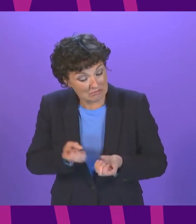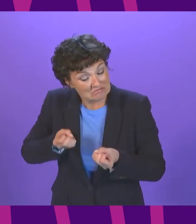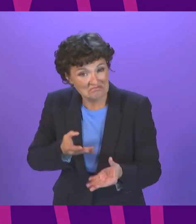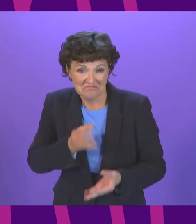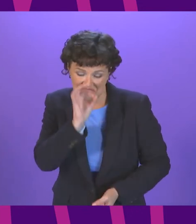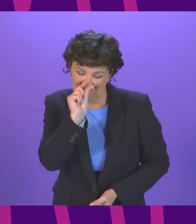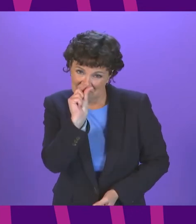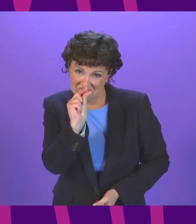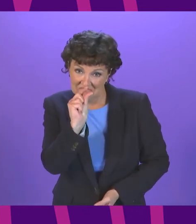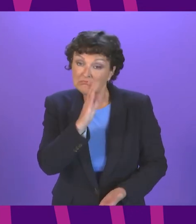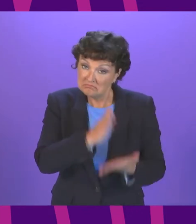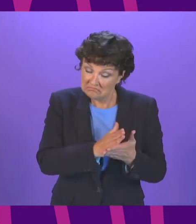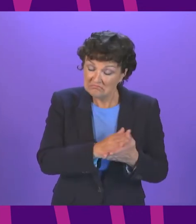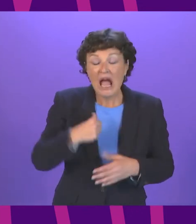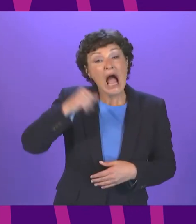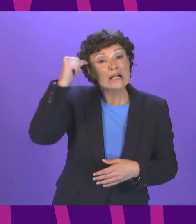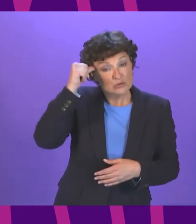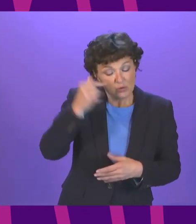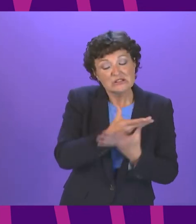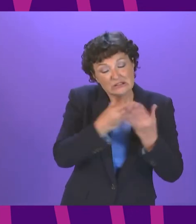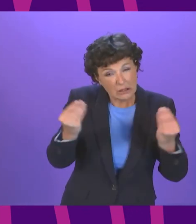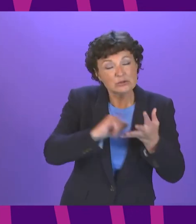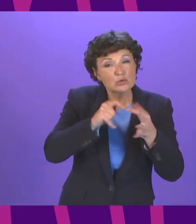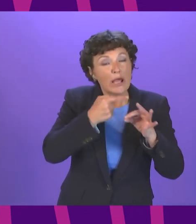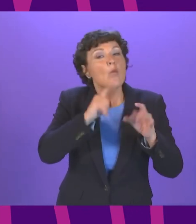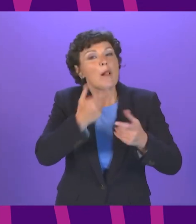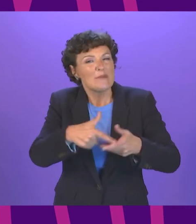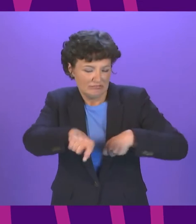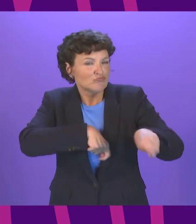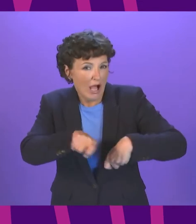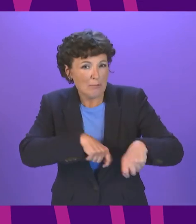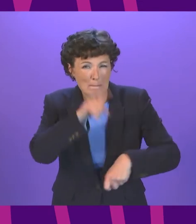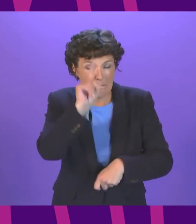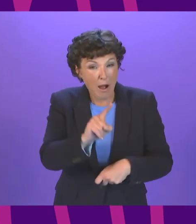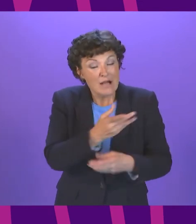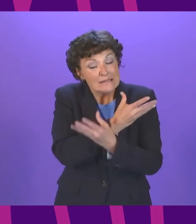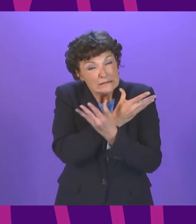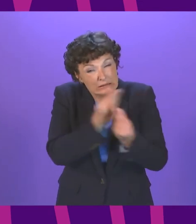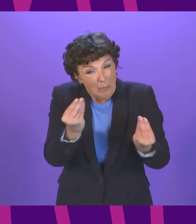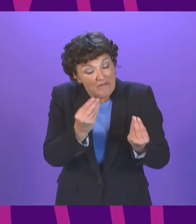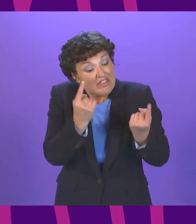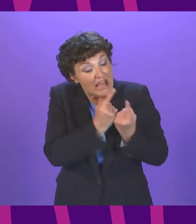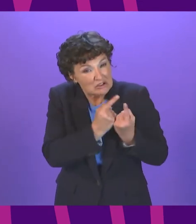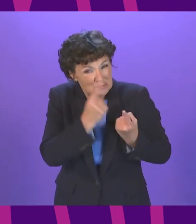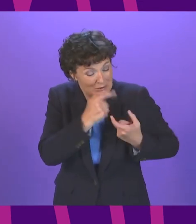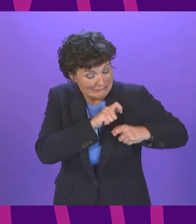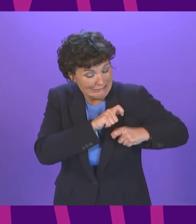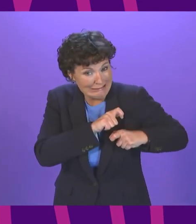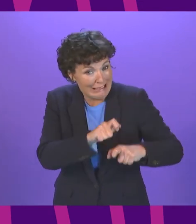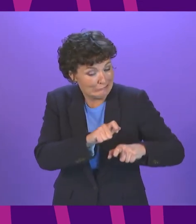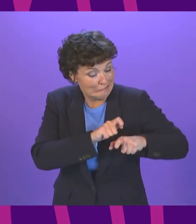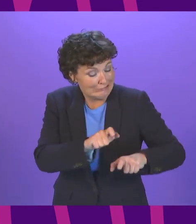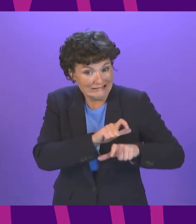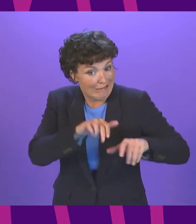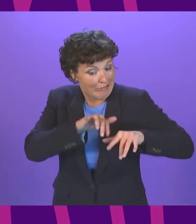failed SQA will be scrapped but the scars of the pandemic will mark our education system for years to come an entire generation of pupils